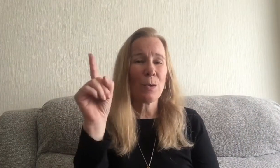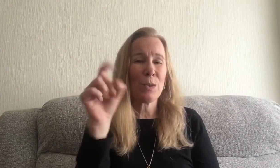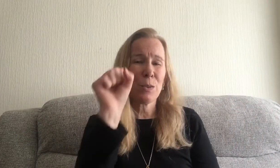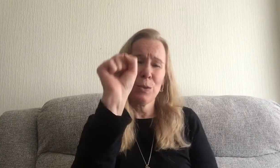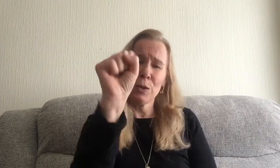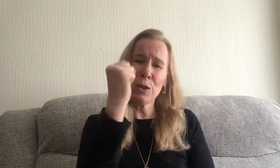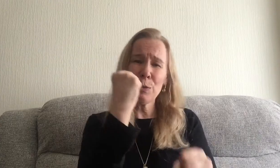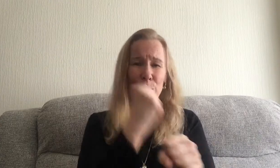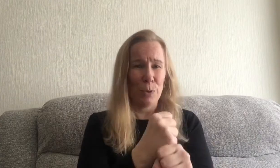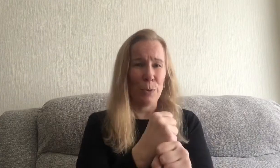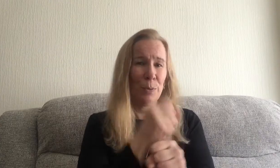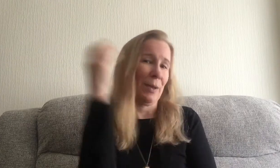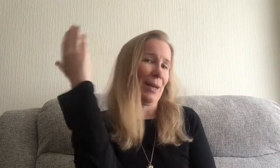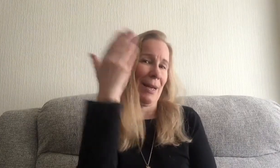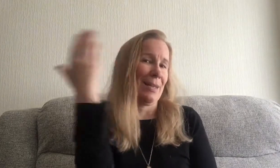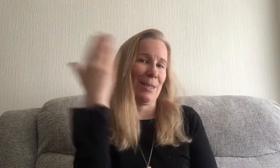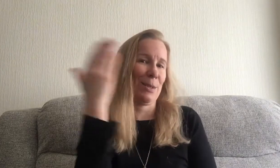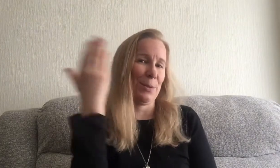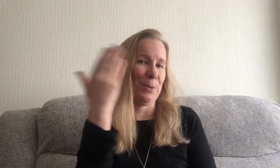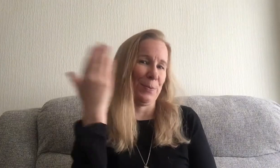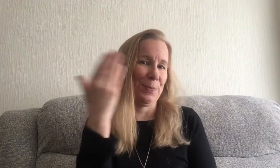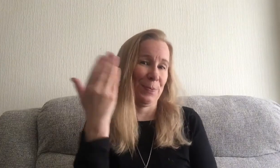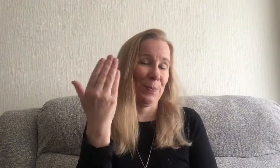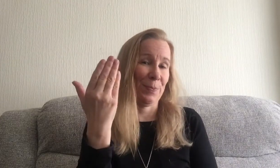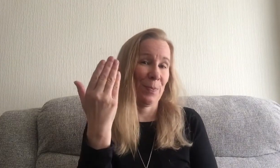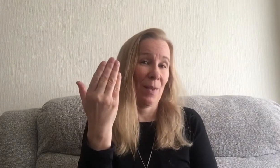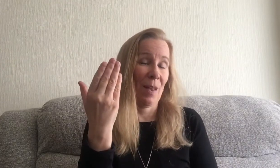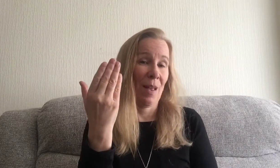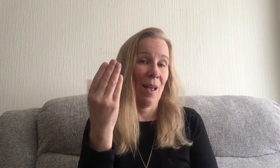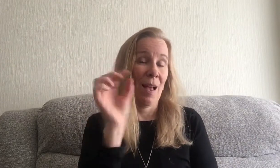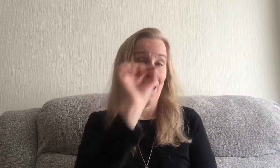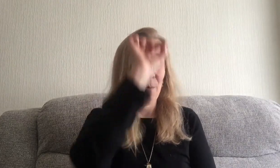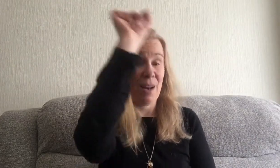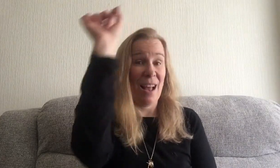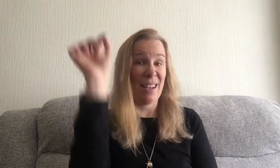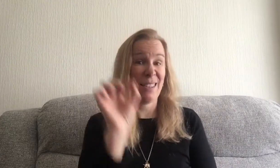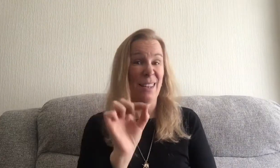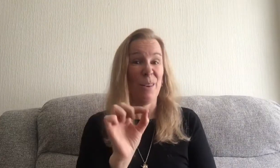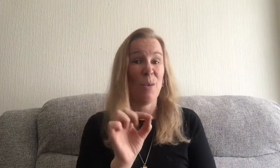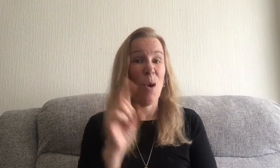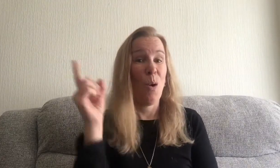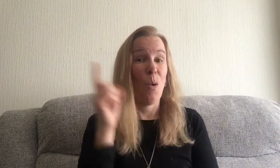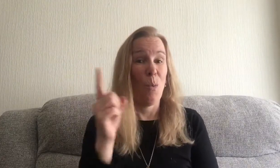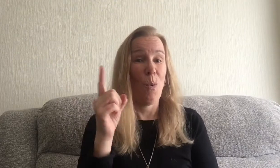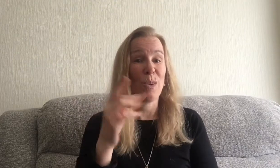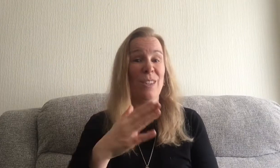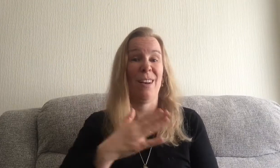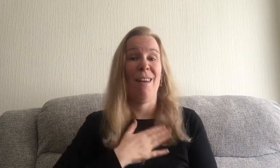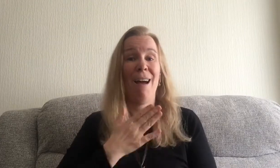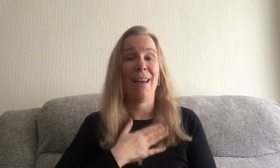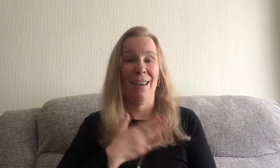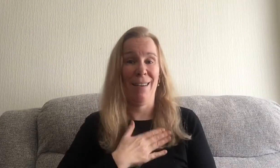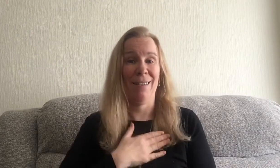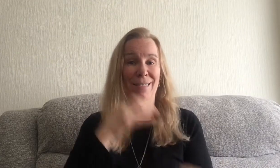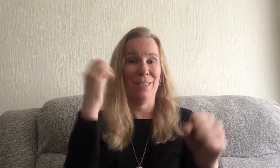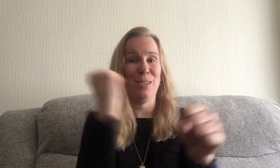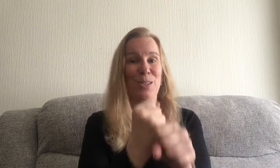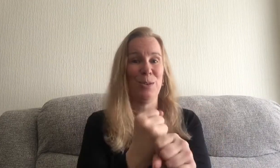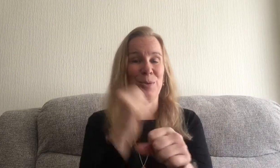do you do in school I'm going to ask you what you like to do